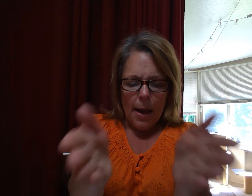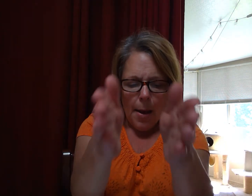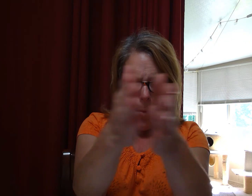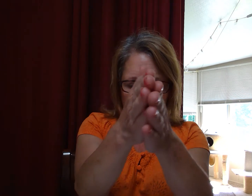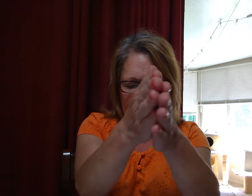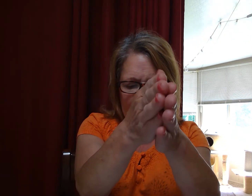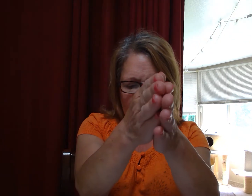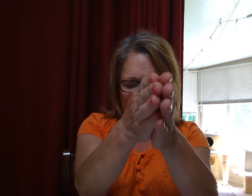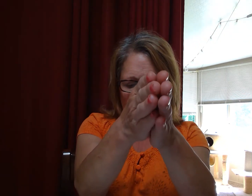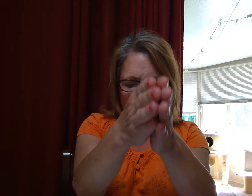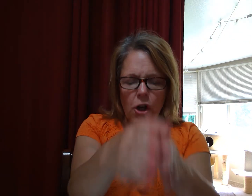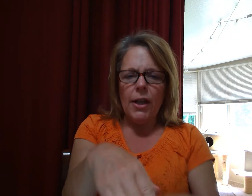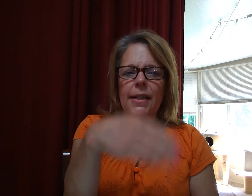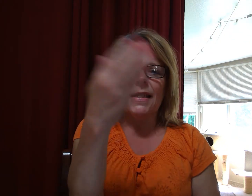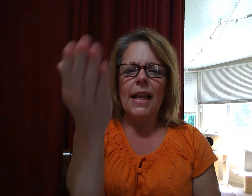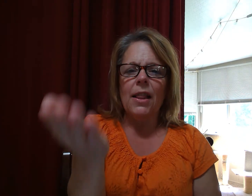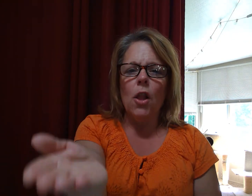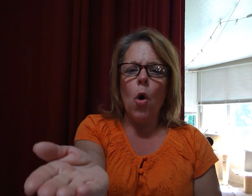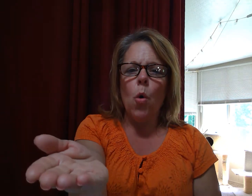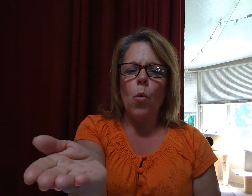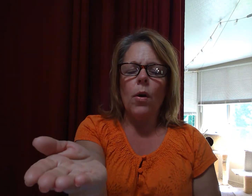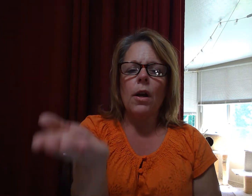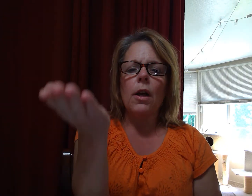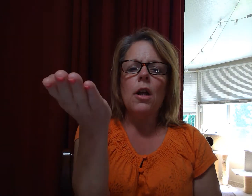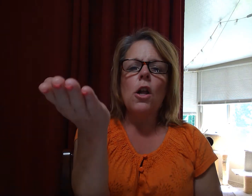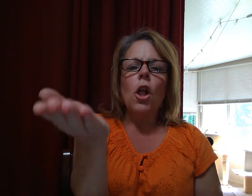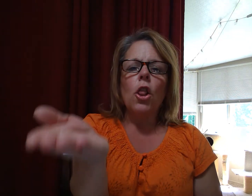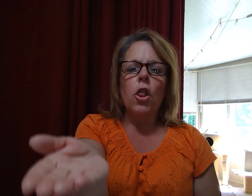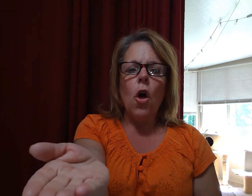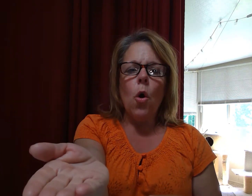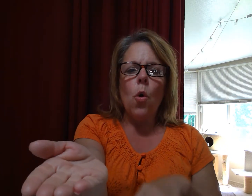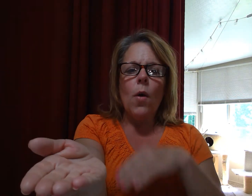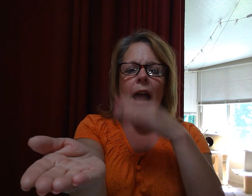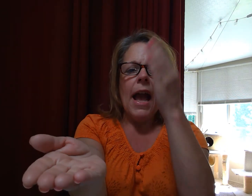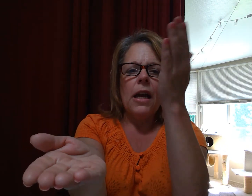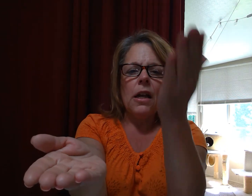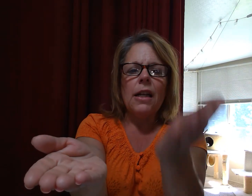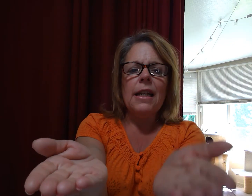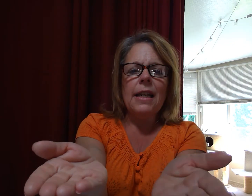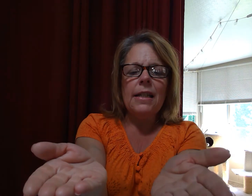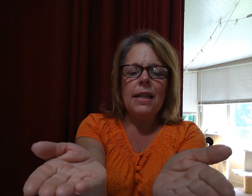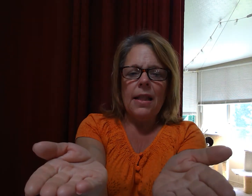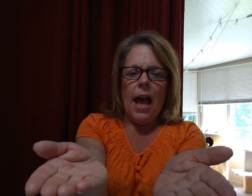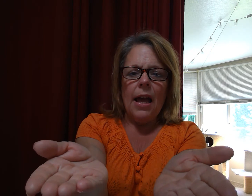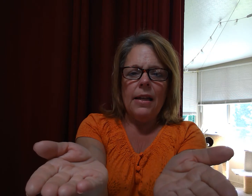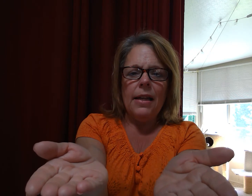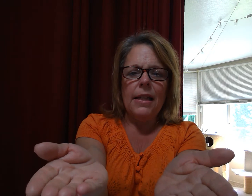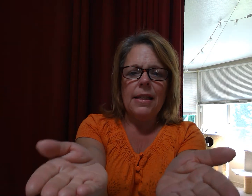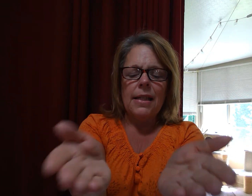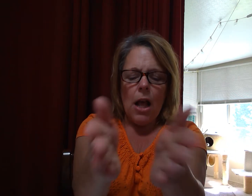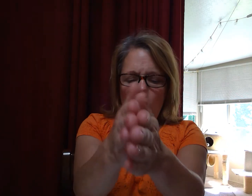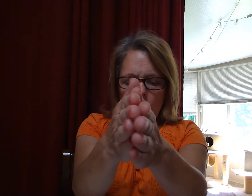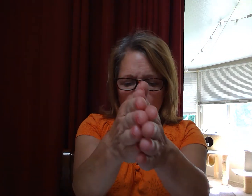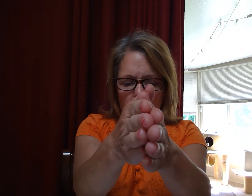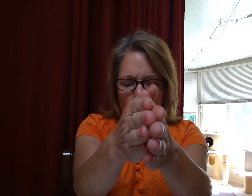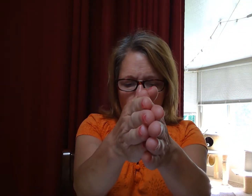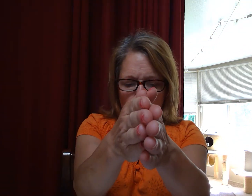peach. Good. Say low. Low. Add n to the end and it's lone.